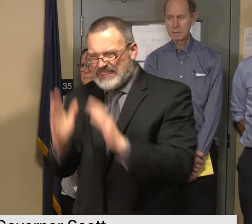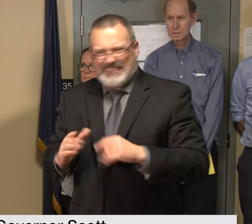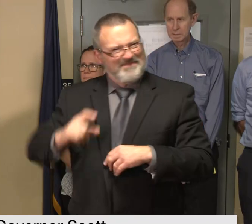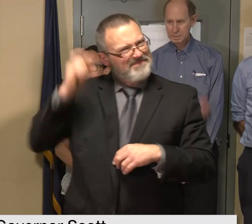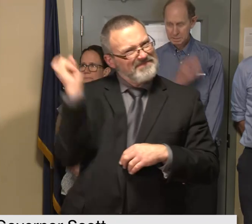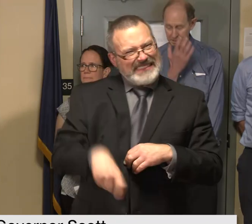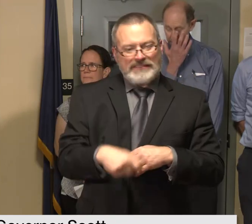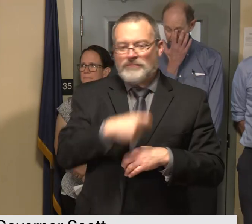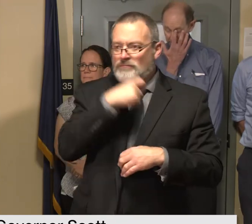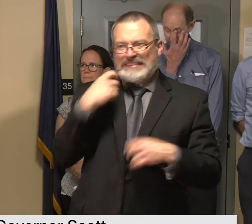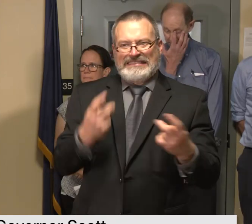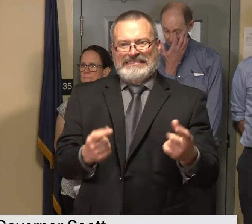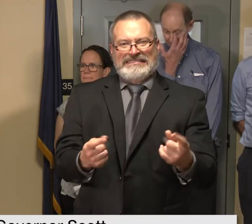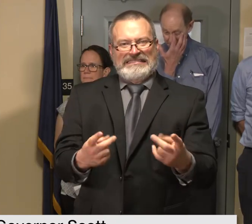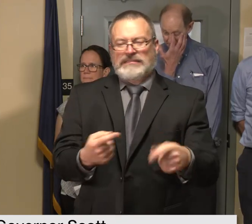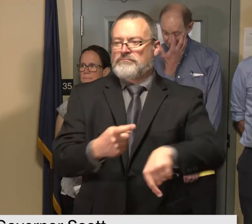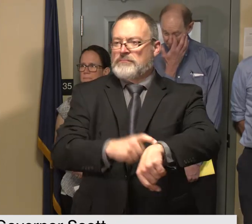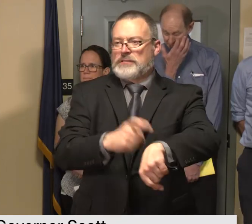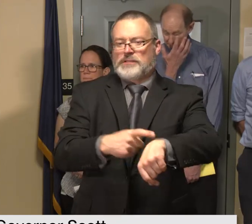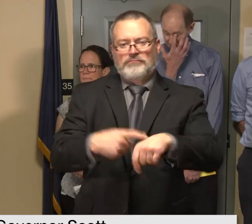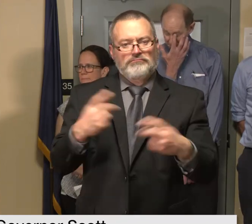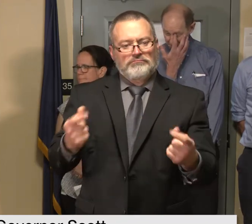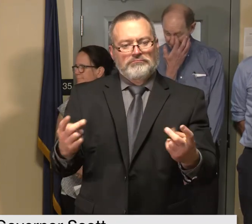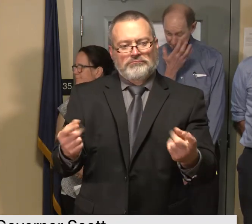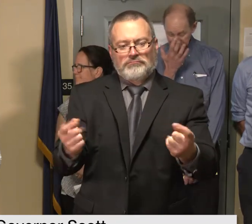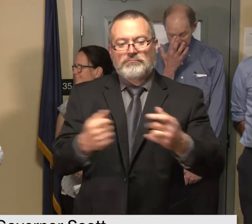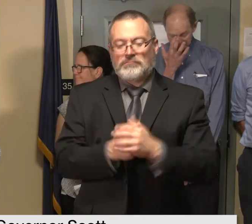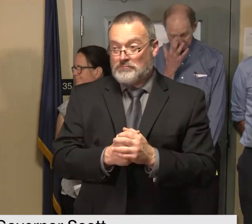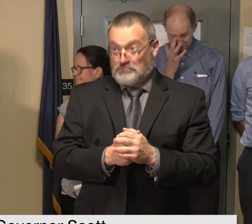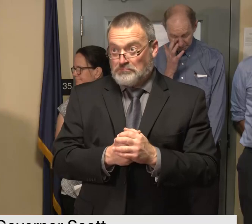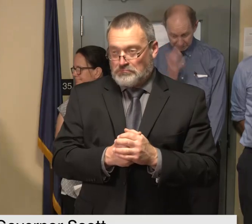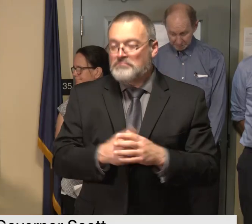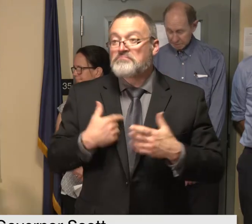as possible with that I'll turn it over to Commissioner Morrison